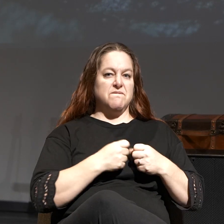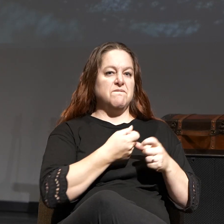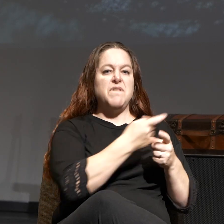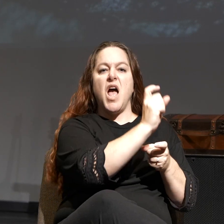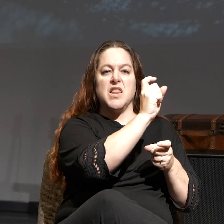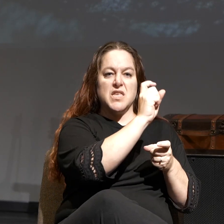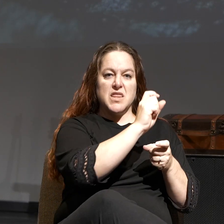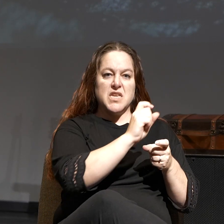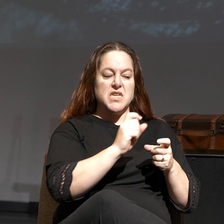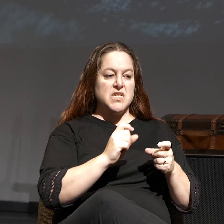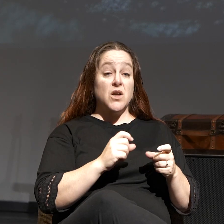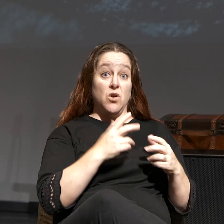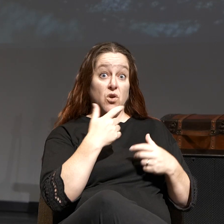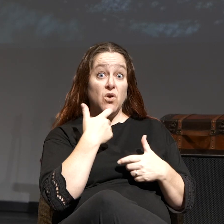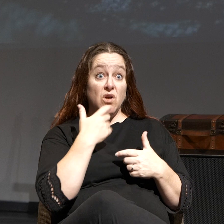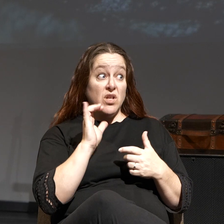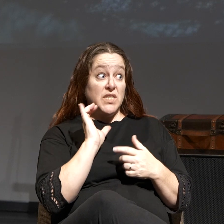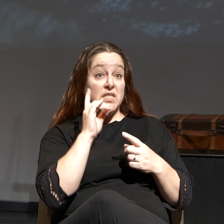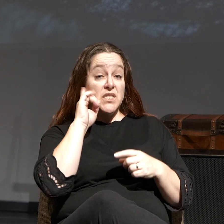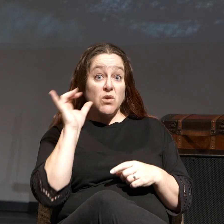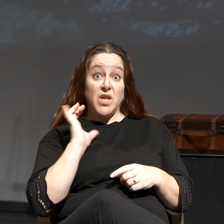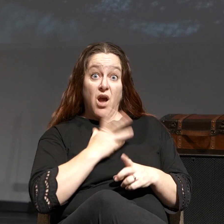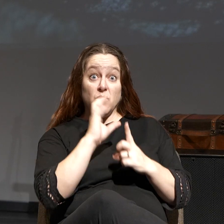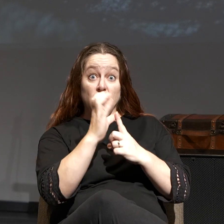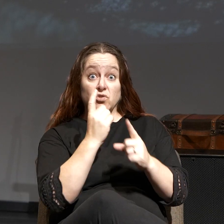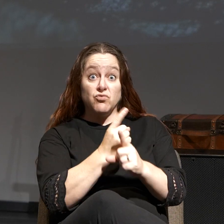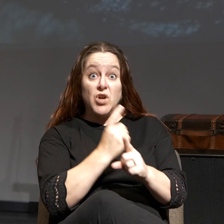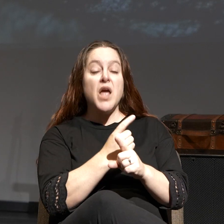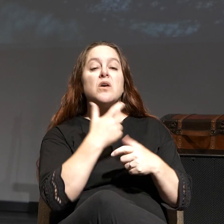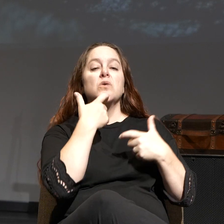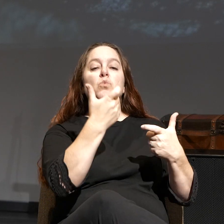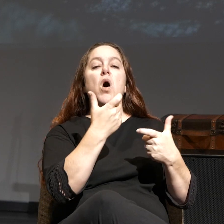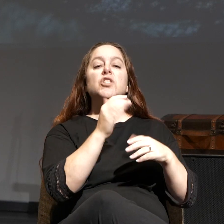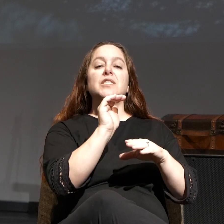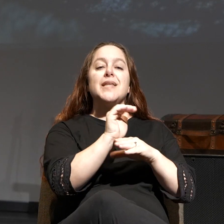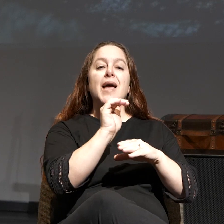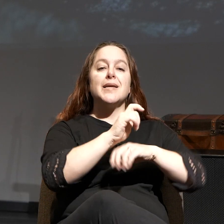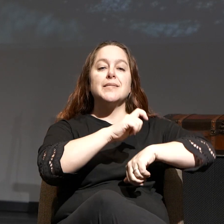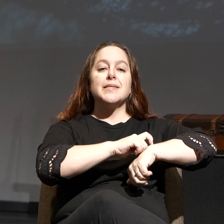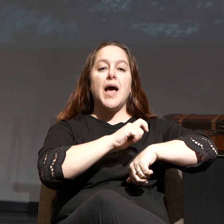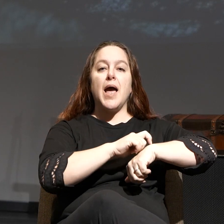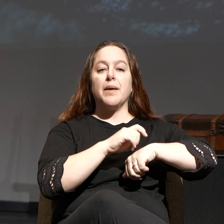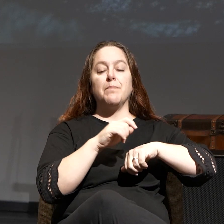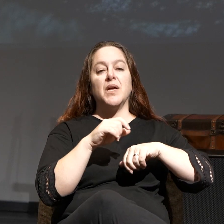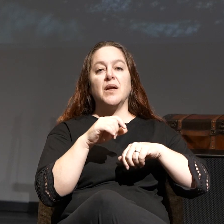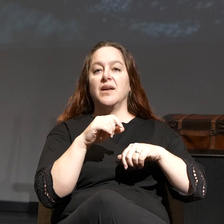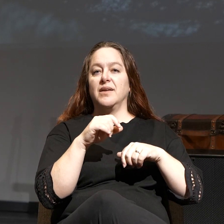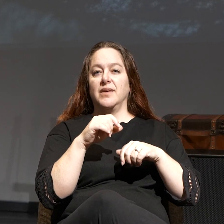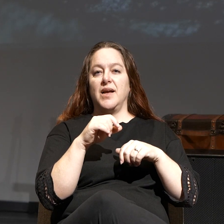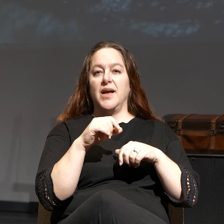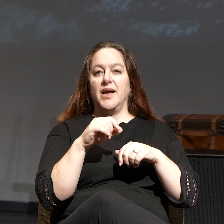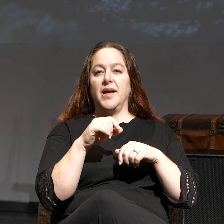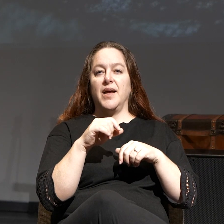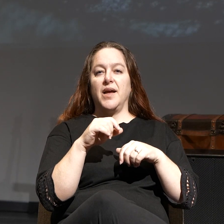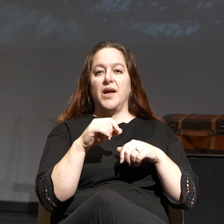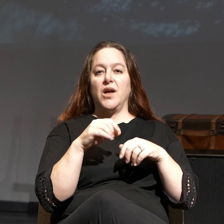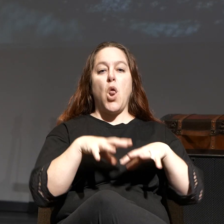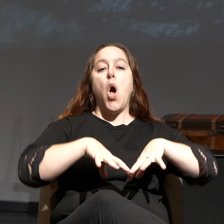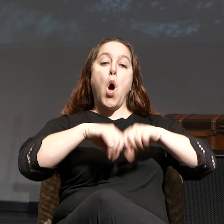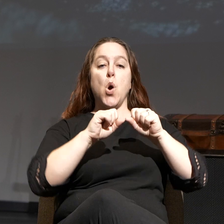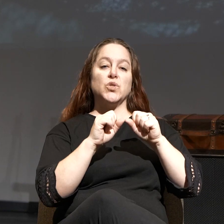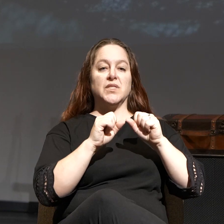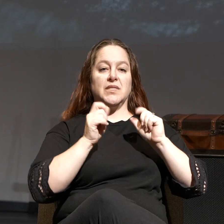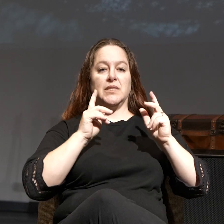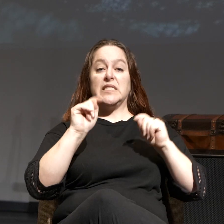Watch late nighttime talk show host. A lot of scoffing. A lot of podcast out there. A lot of scoffing. A lot of the